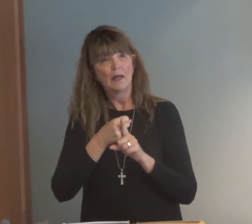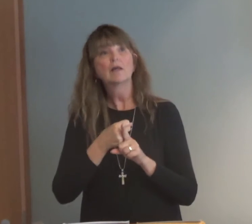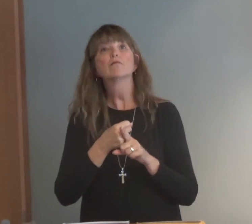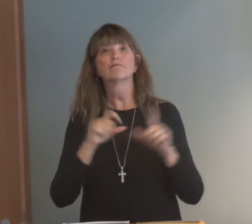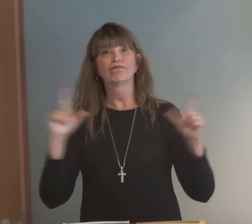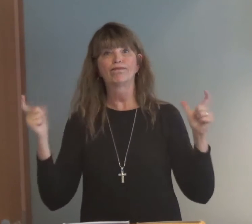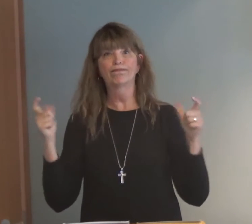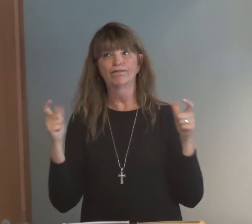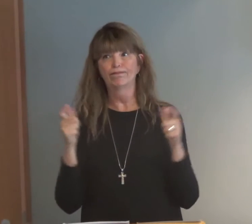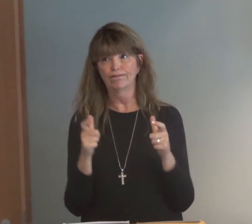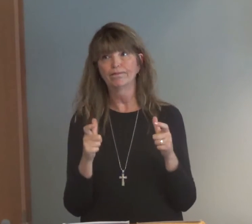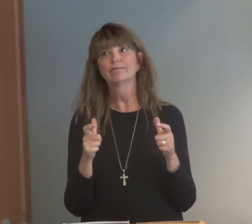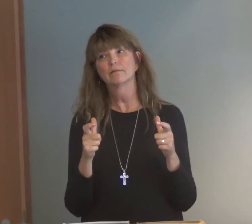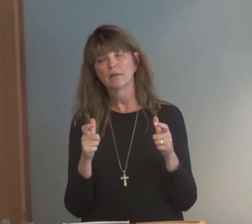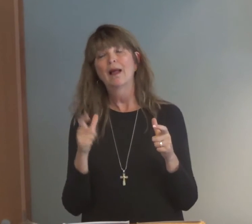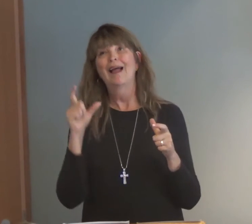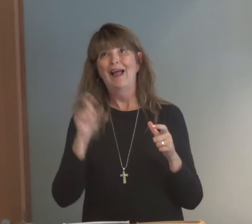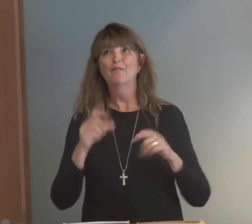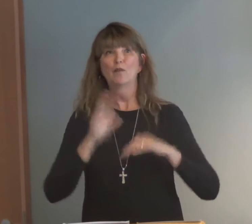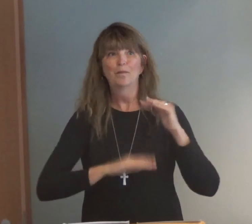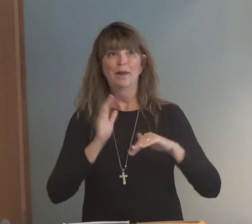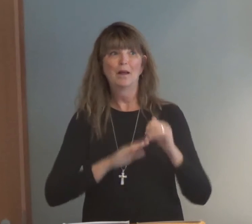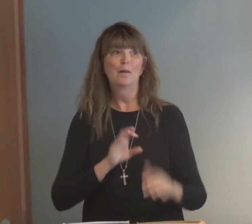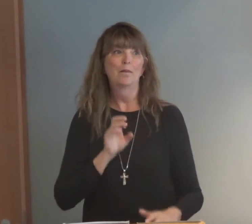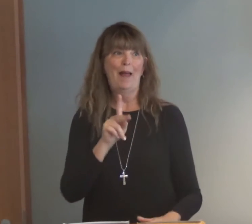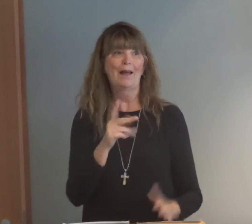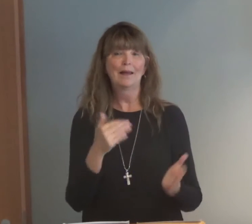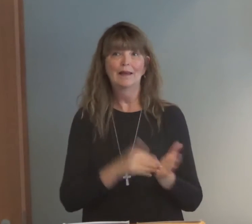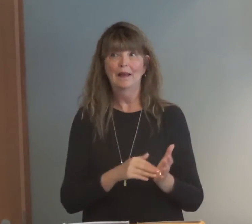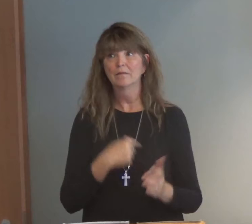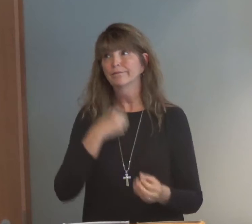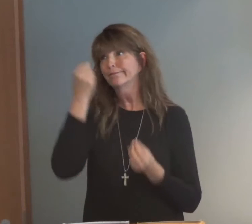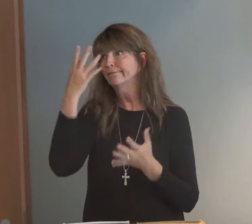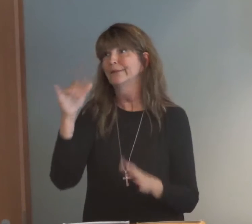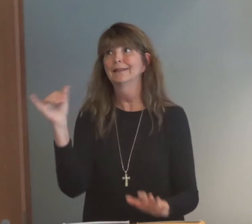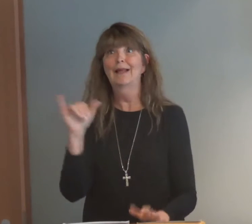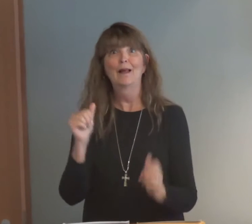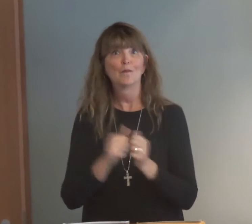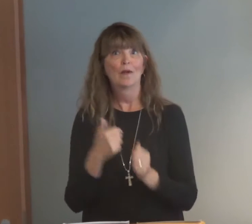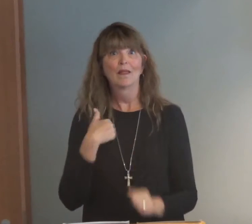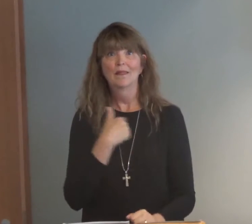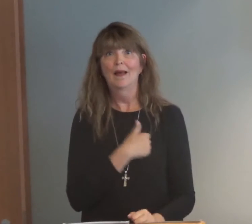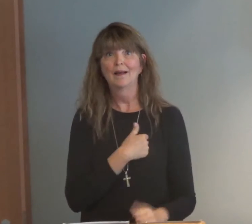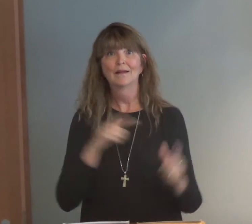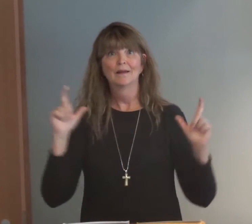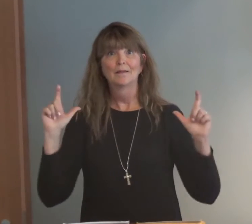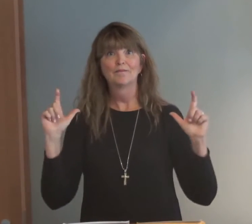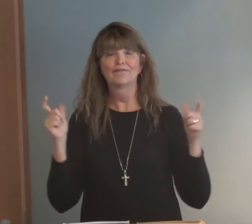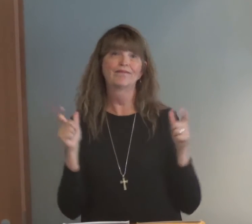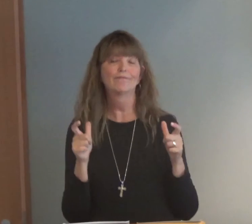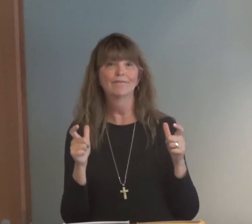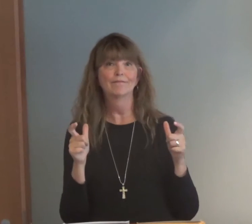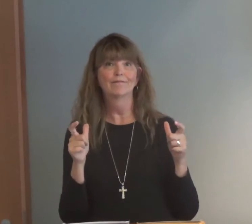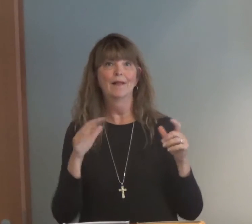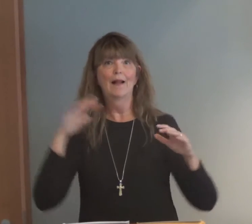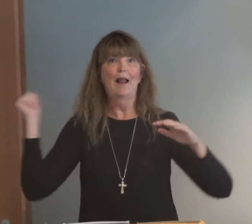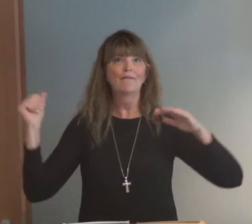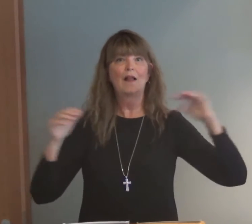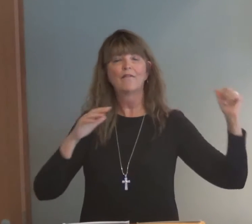morning. They said that COVID had really impacted their congregation and they were in a rebuilding phase. Same as we are. Membership has